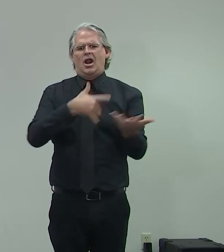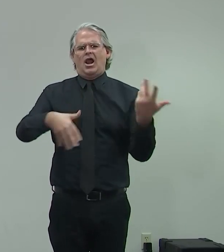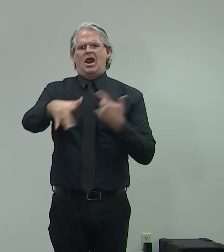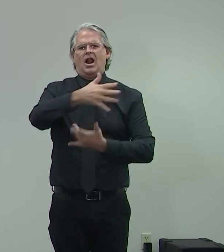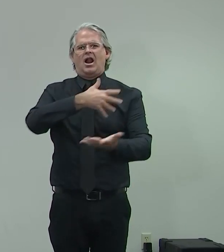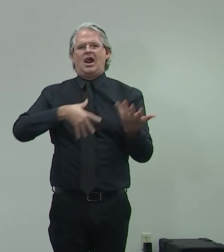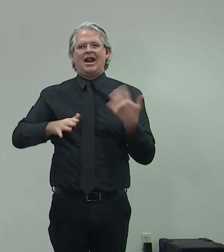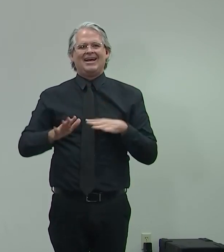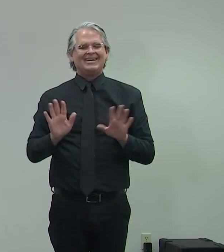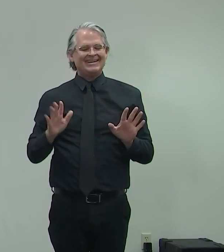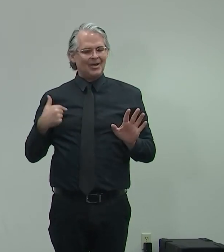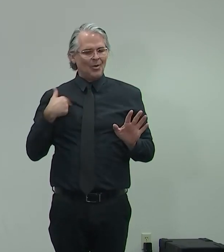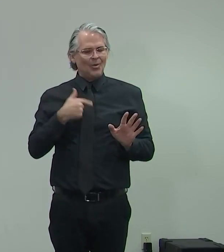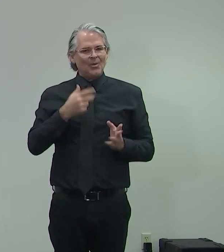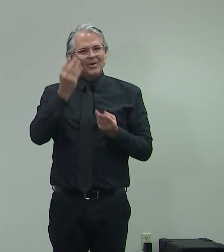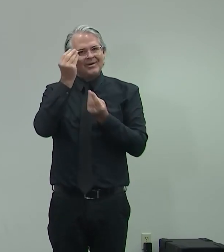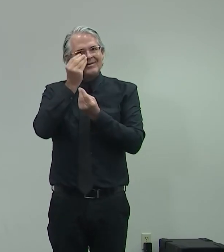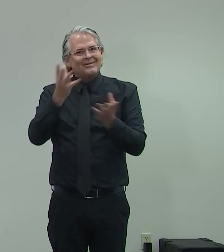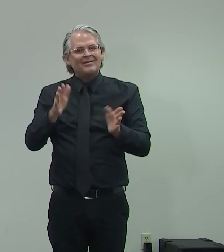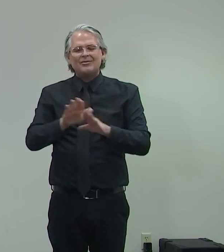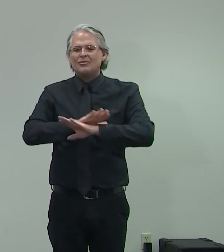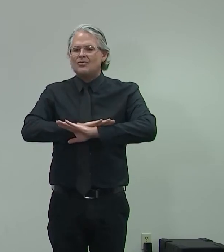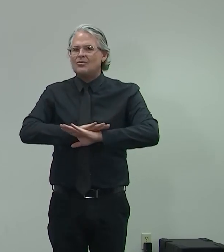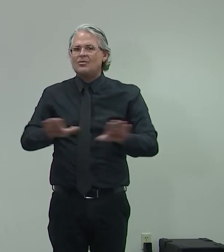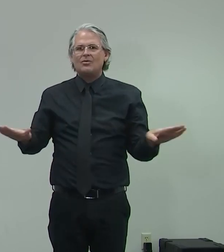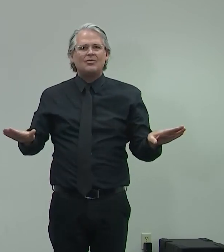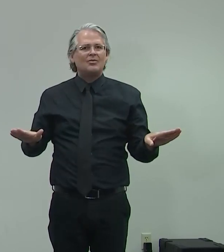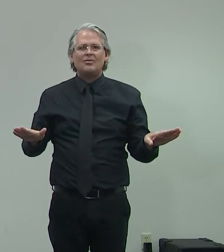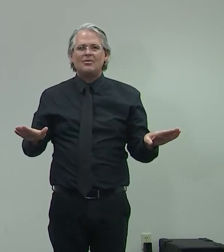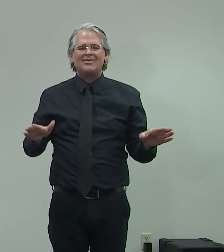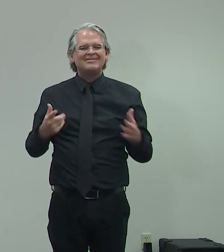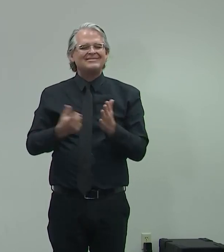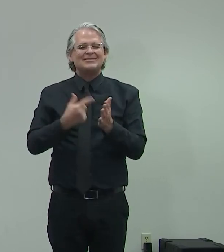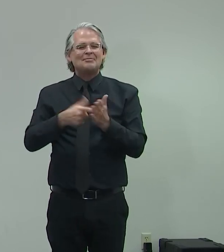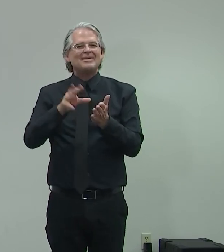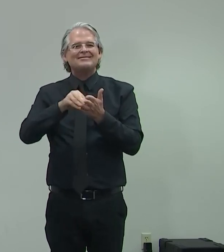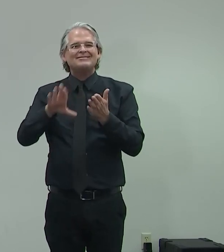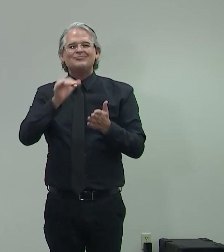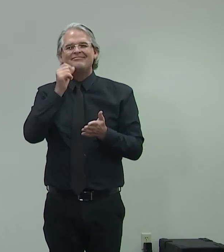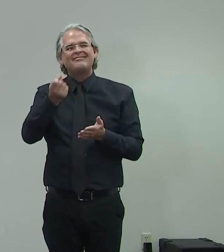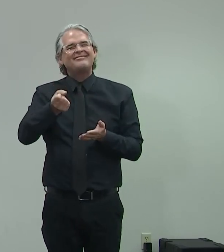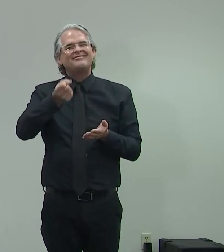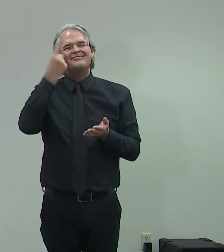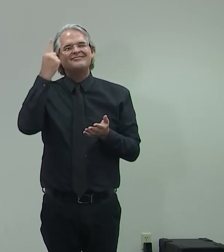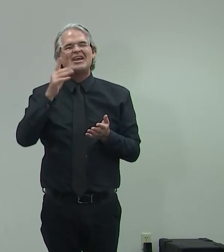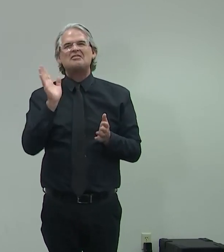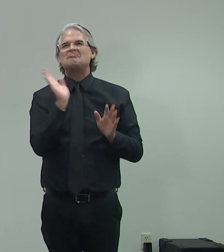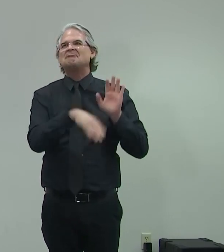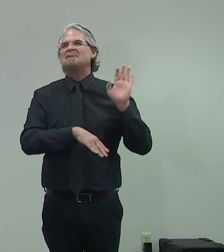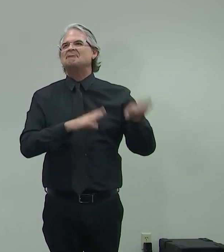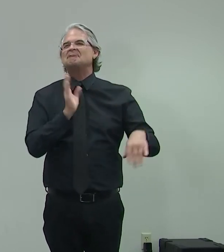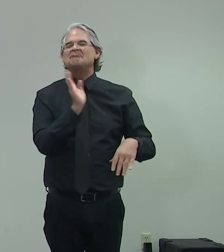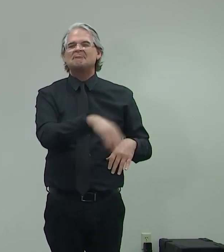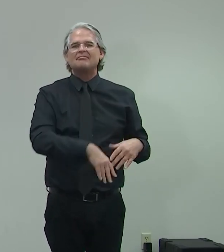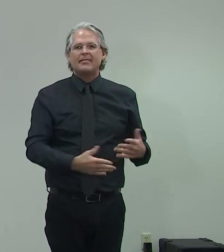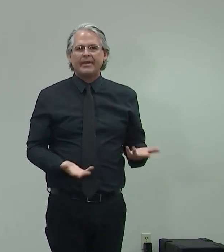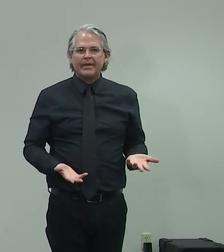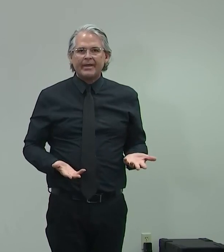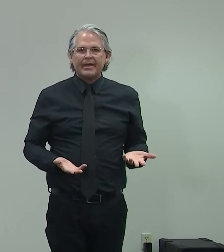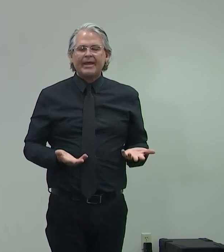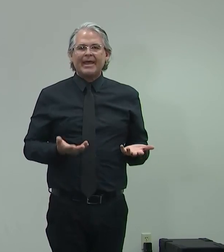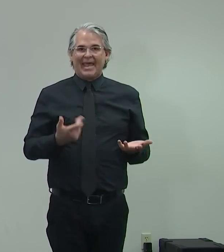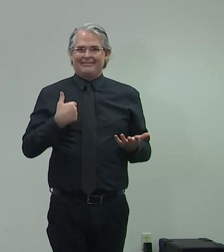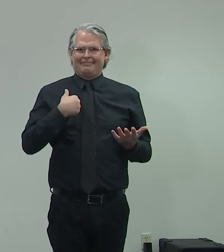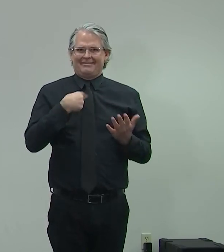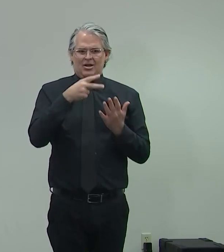don't understand the implications sometimes. I mean, you've read the articles. A lot of you folks are publishing them with a